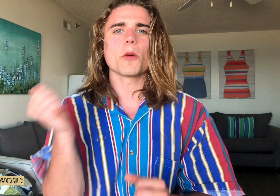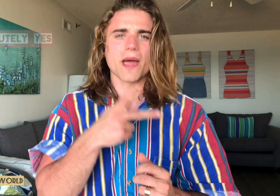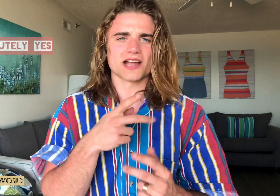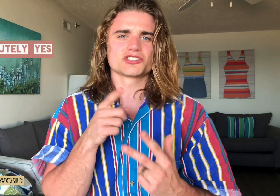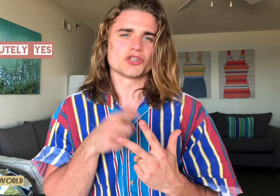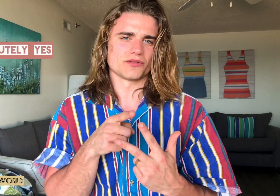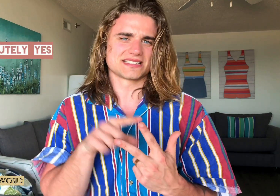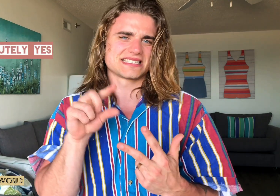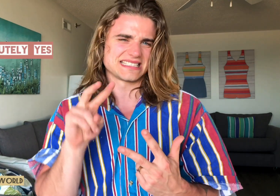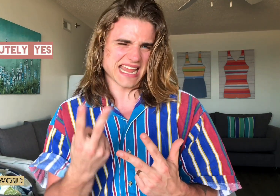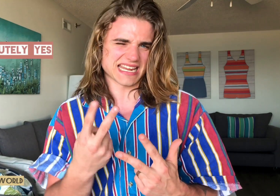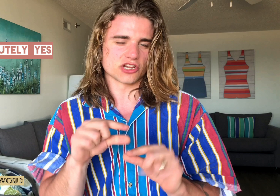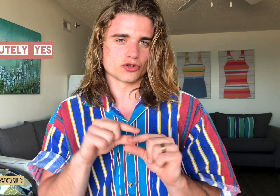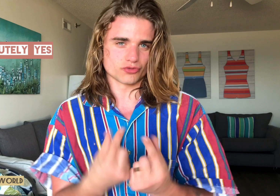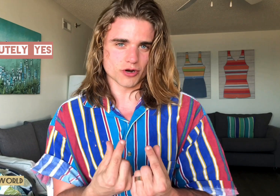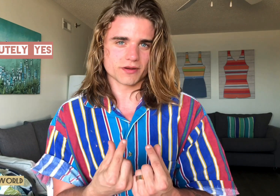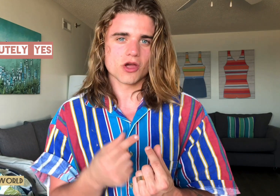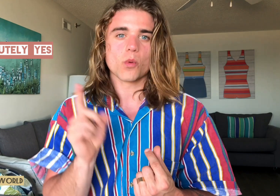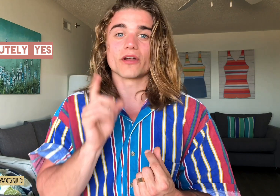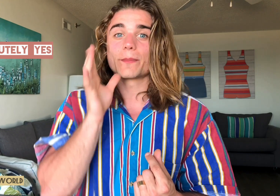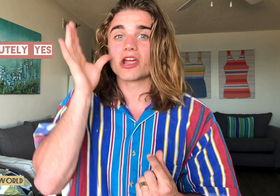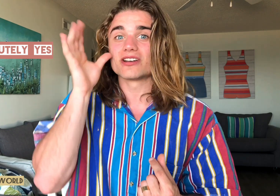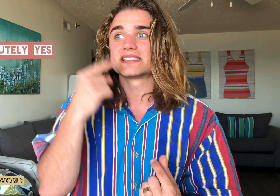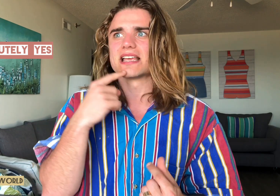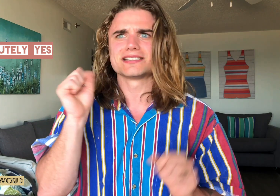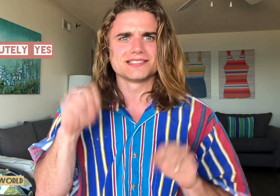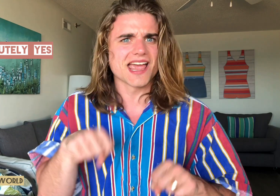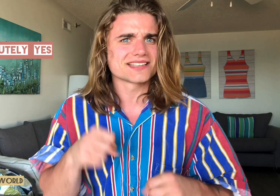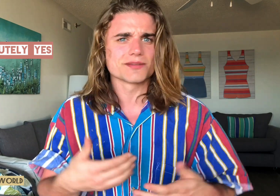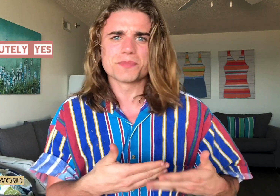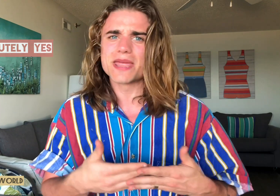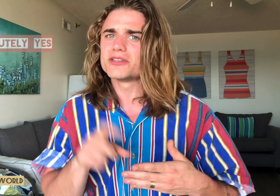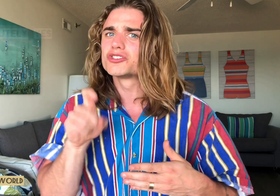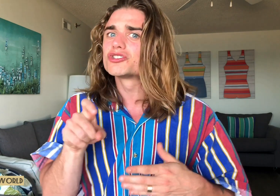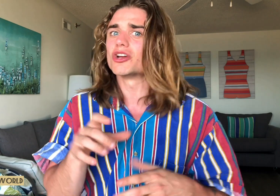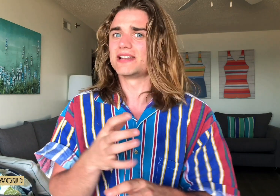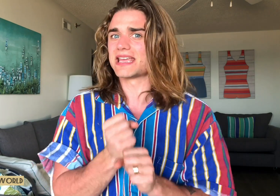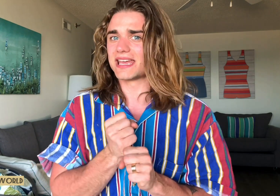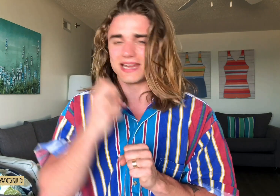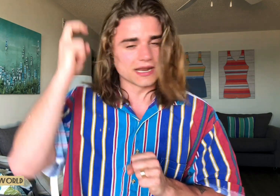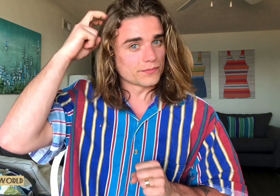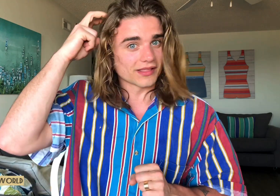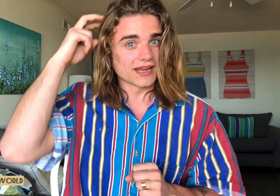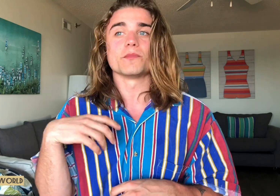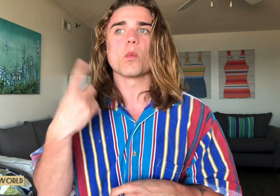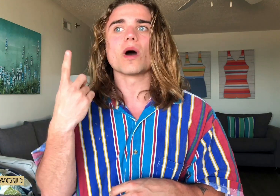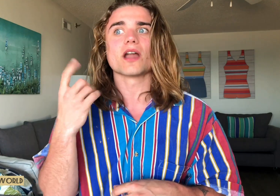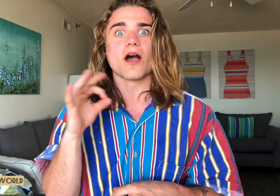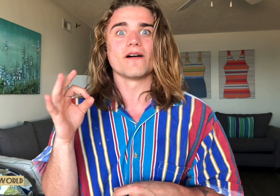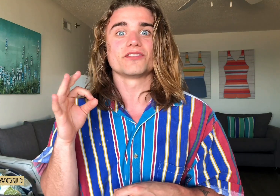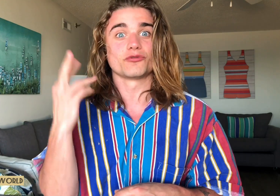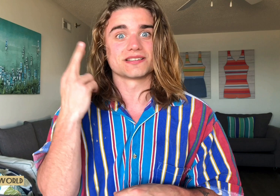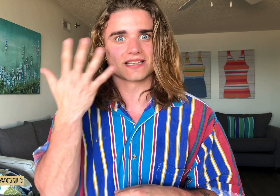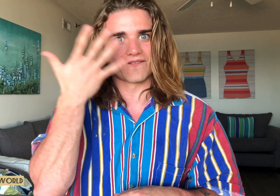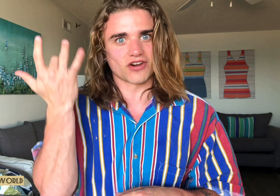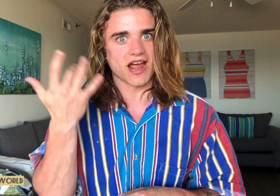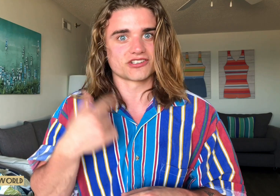back to the second group where the parent says yes the baby should get an implant. One of the reasons I forgot to